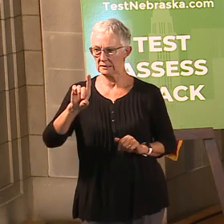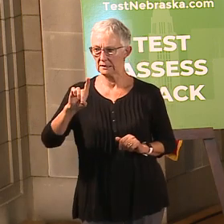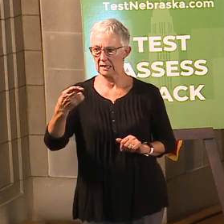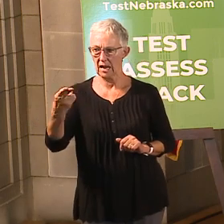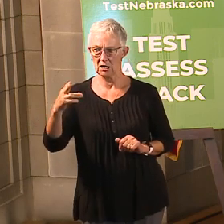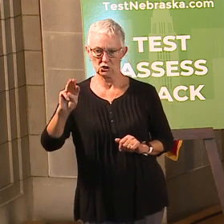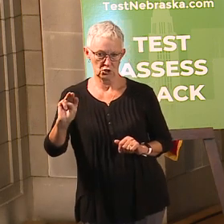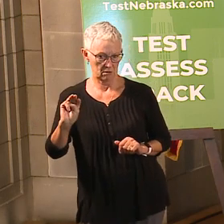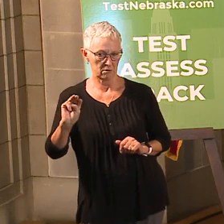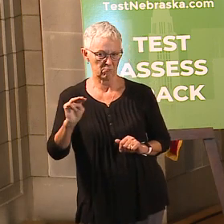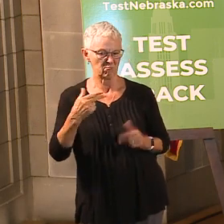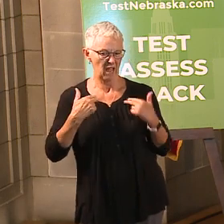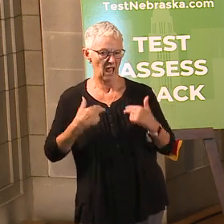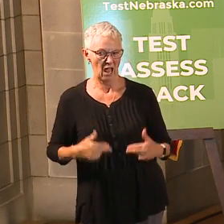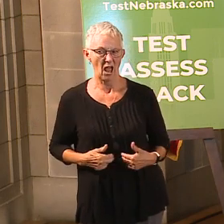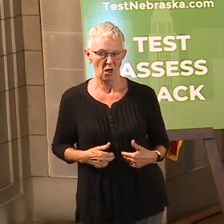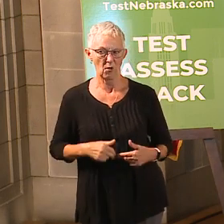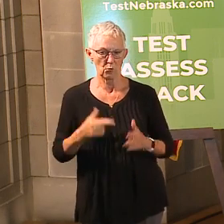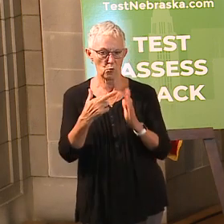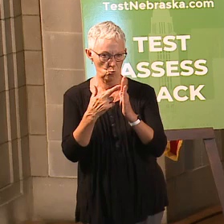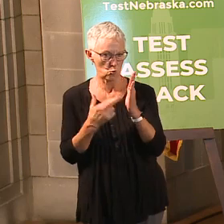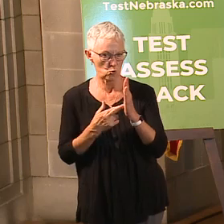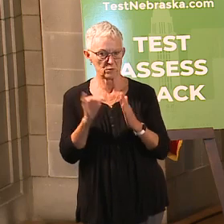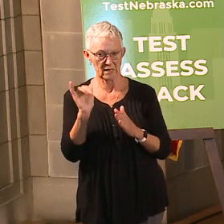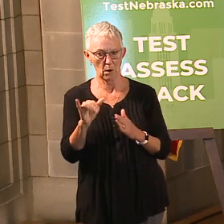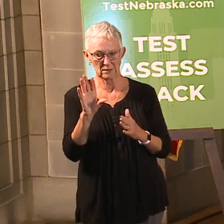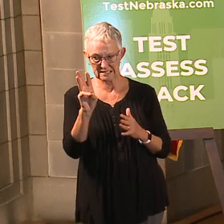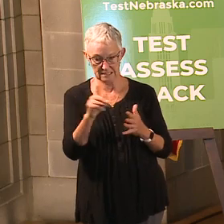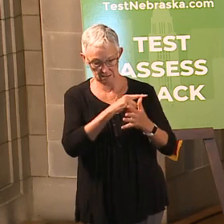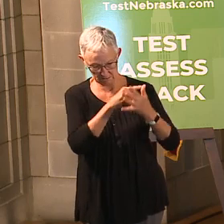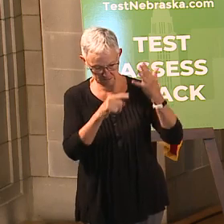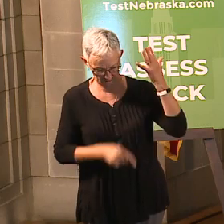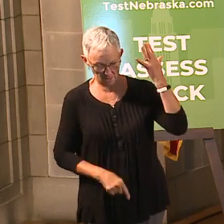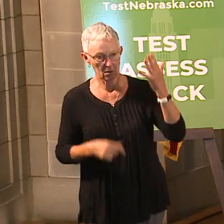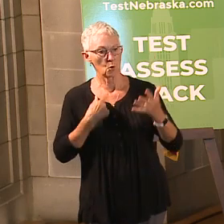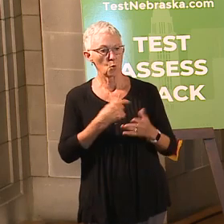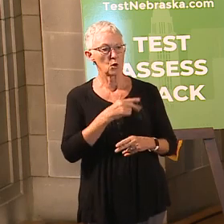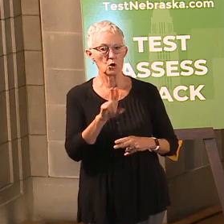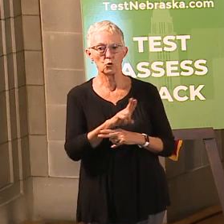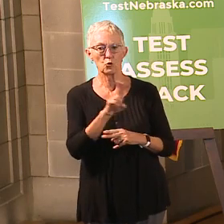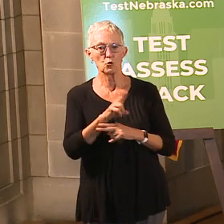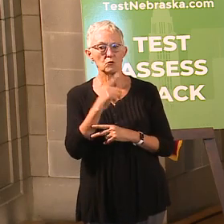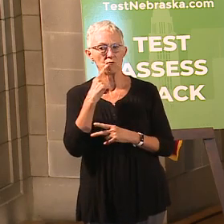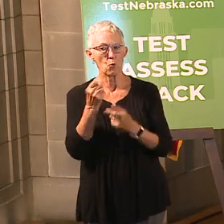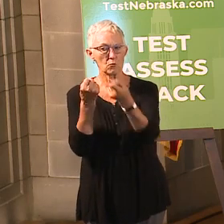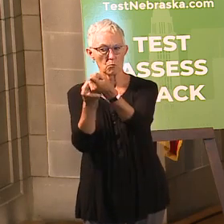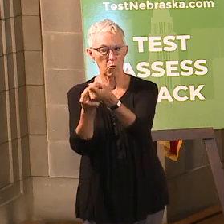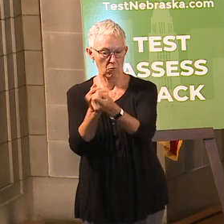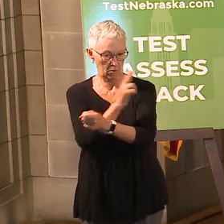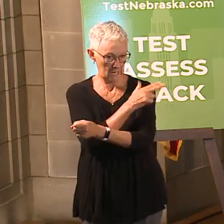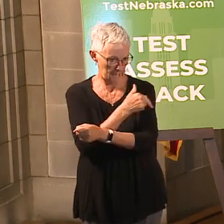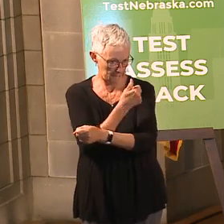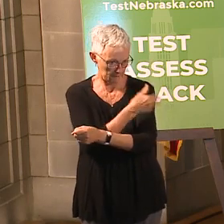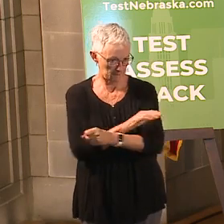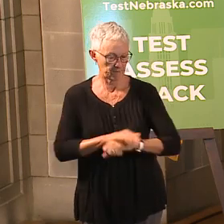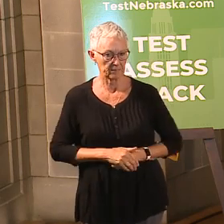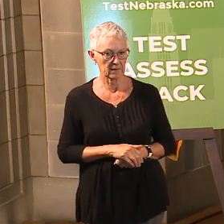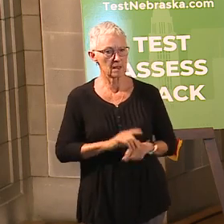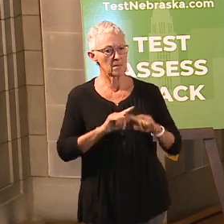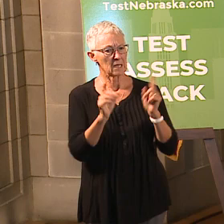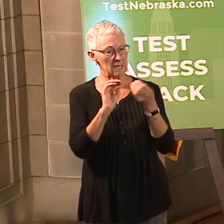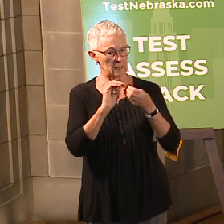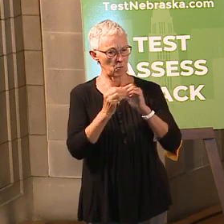that completes out the six pillars we had to support our hospital capacity. But that number four there has to do with the housing and allowing